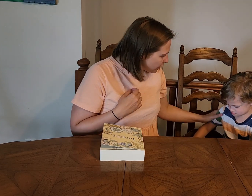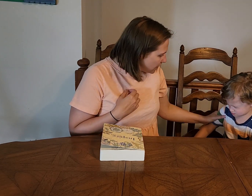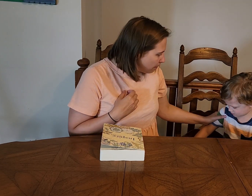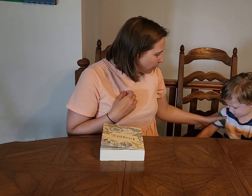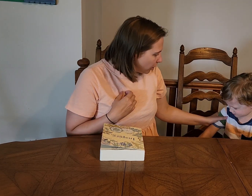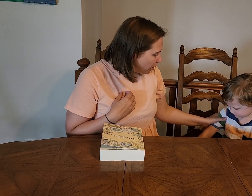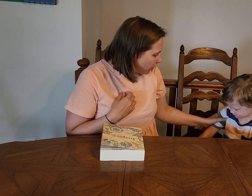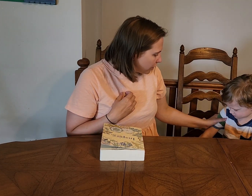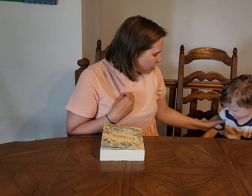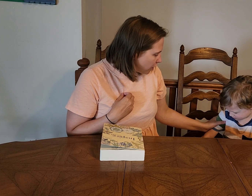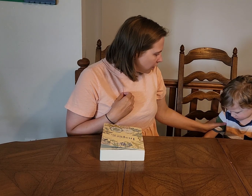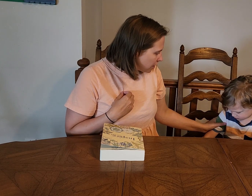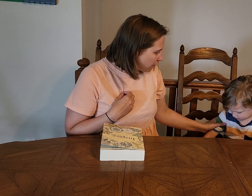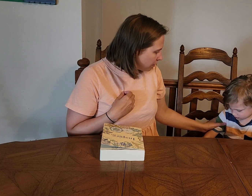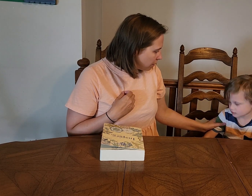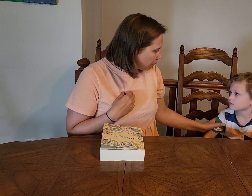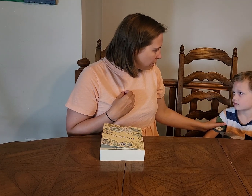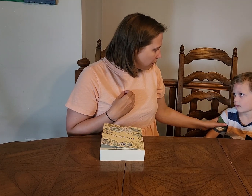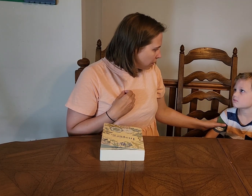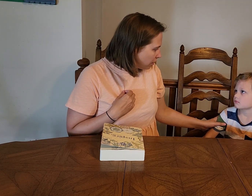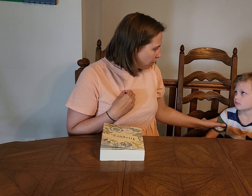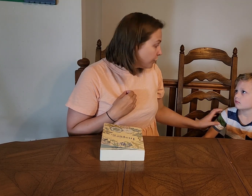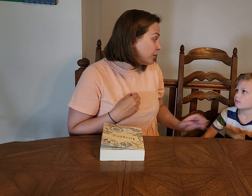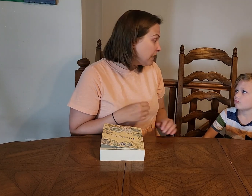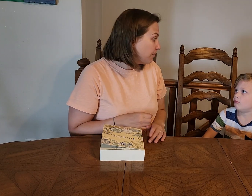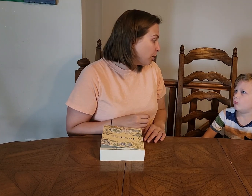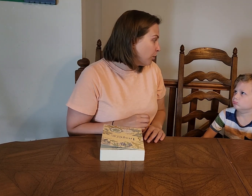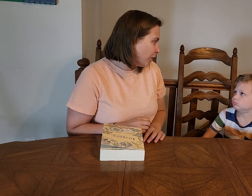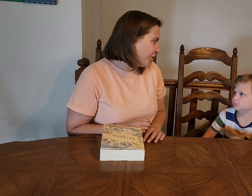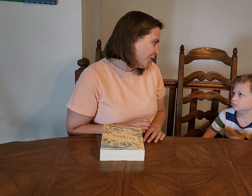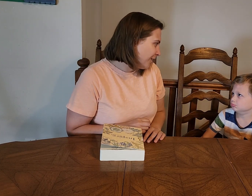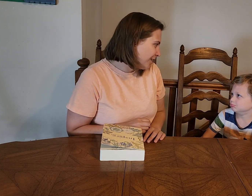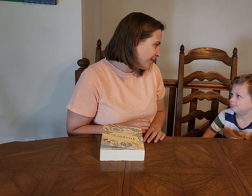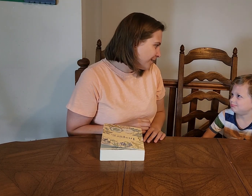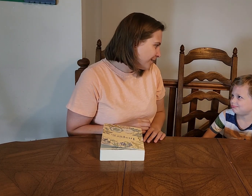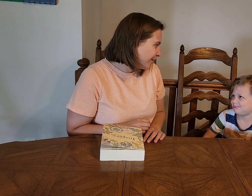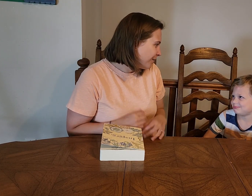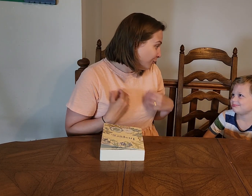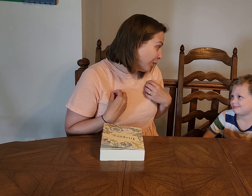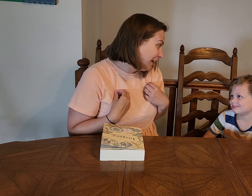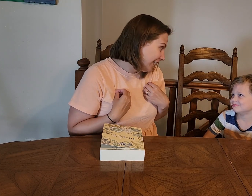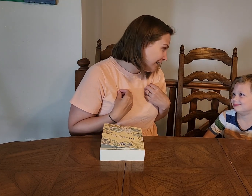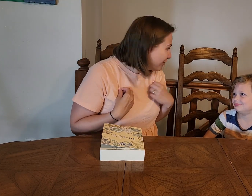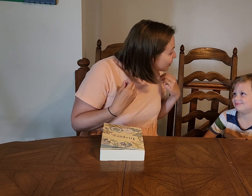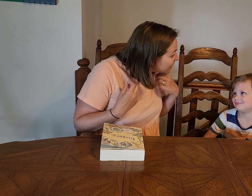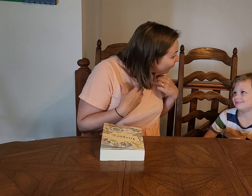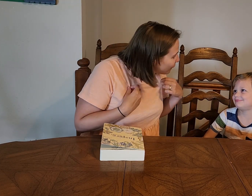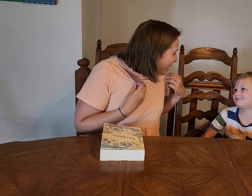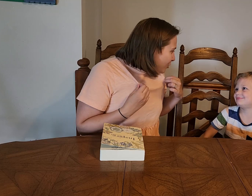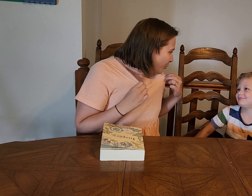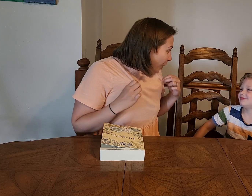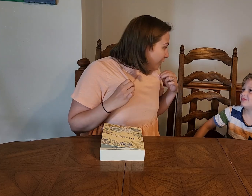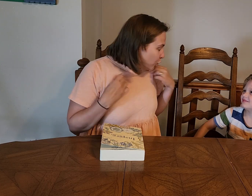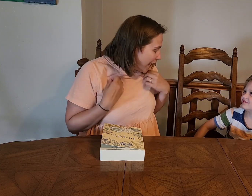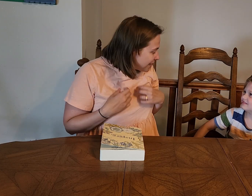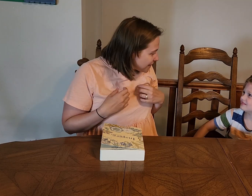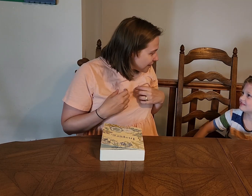ever seen a bird wear a shirt? You've seen a bird wear a shirt. Really? Did you see a fish wear a dress?